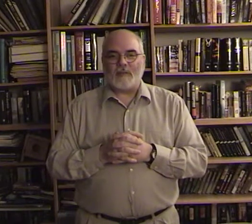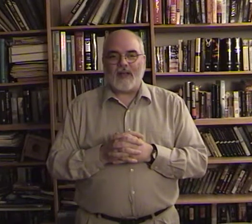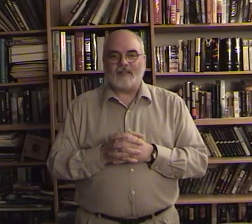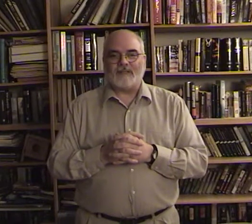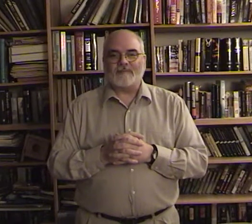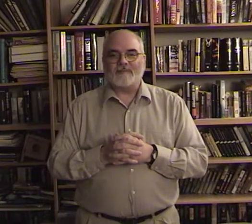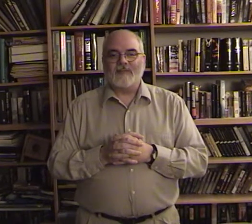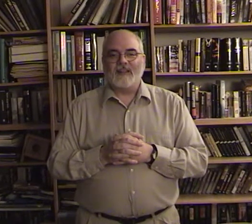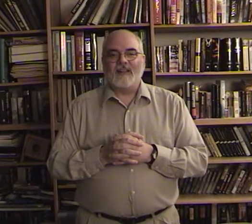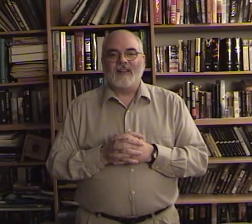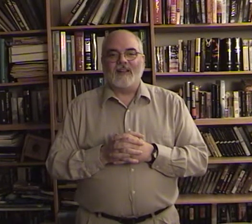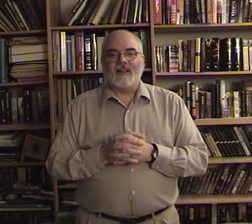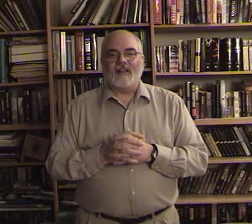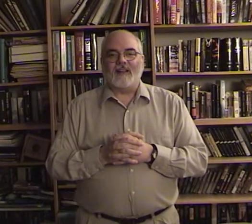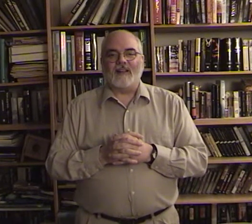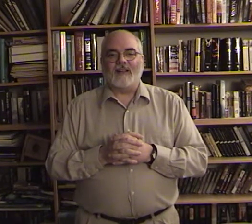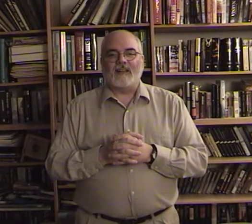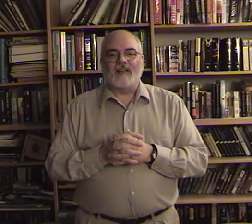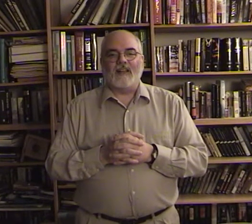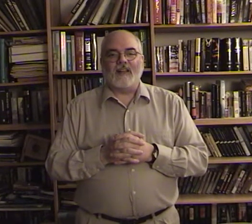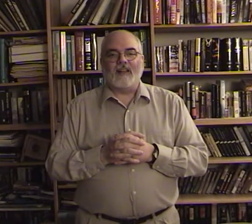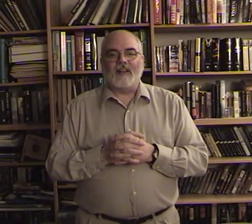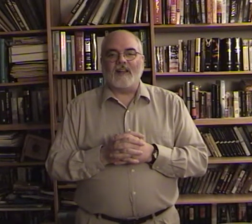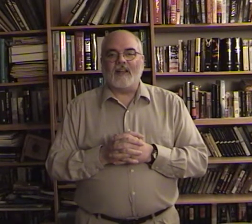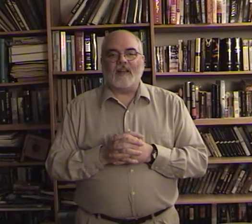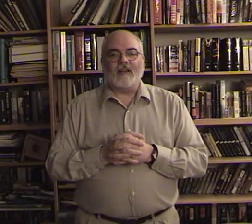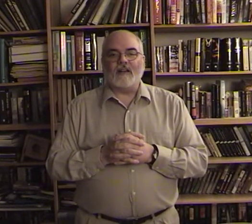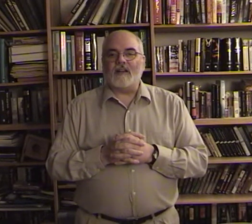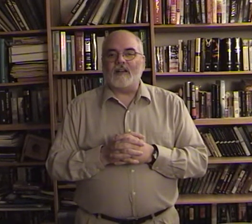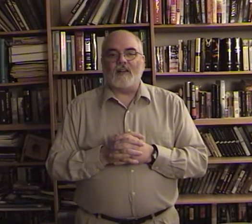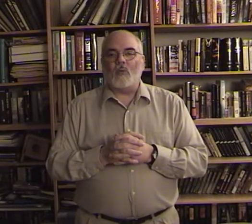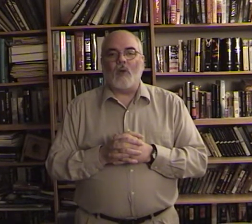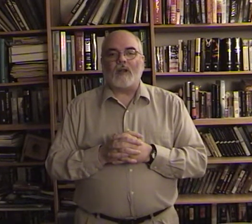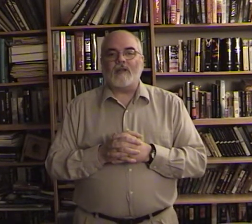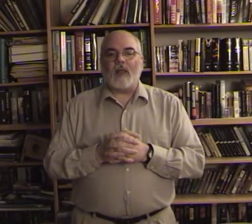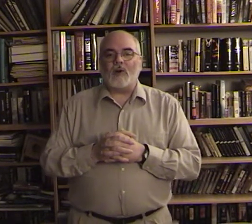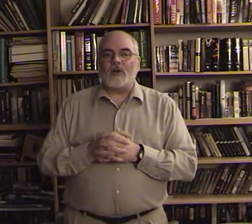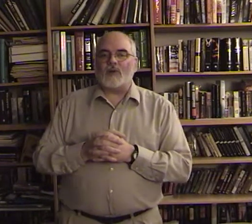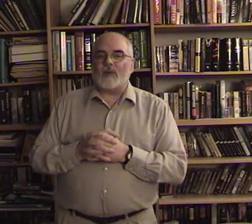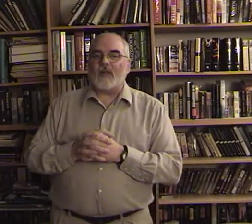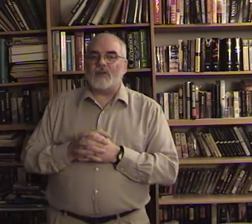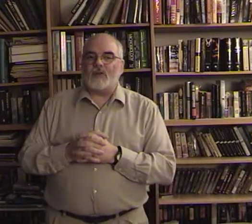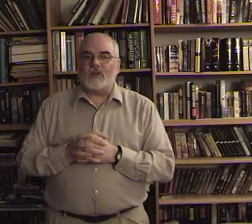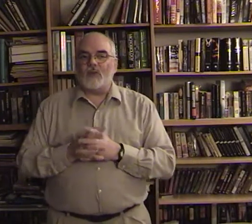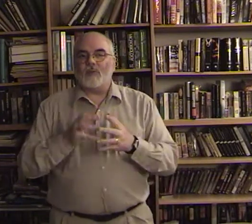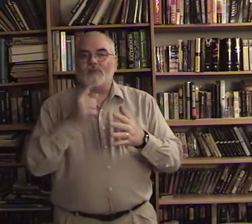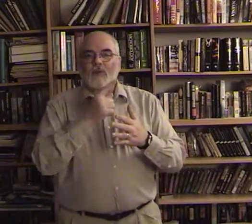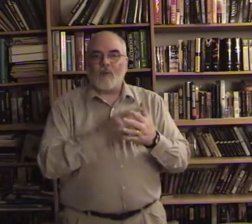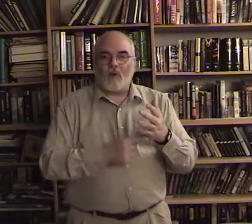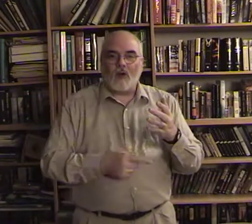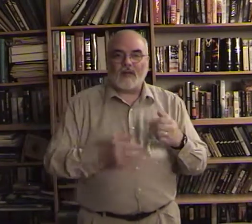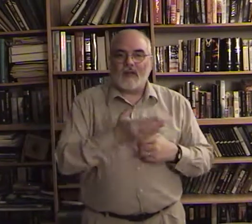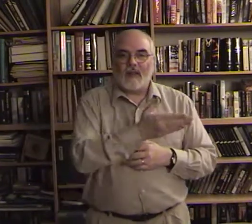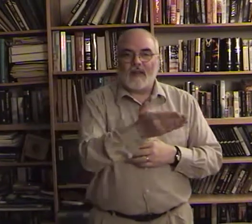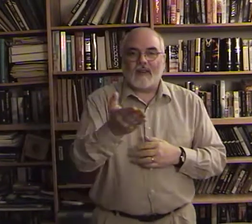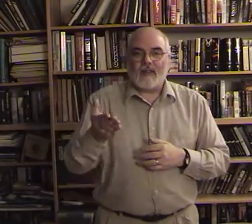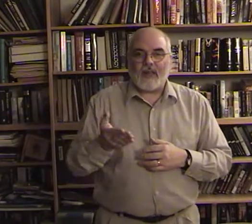best then what they were what they should do what they